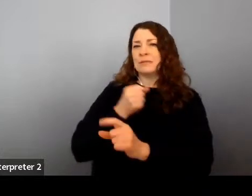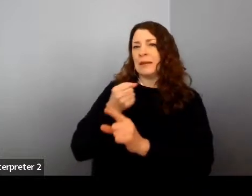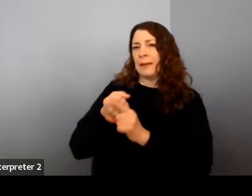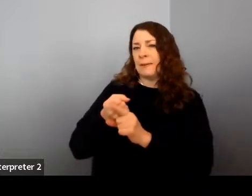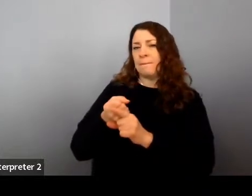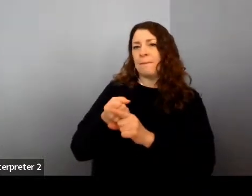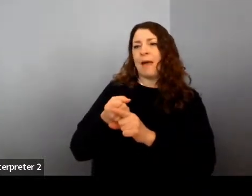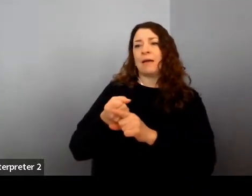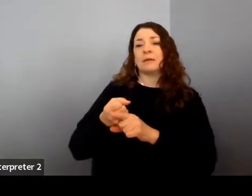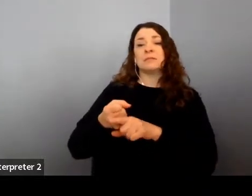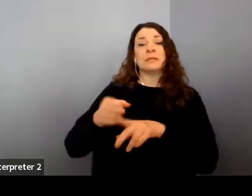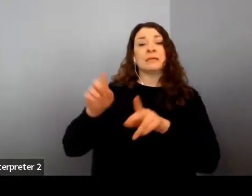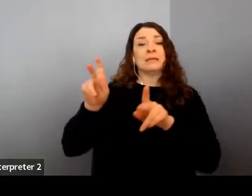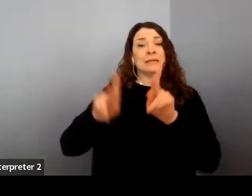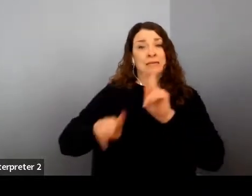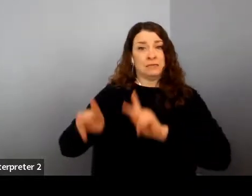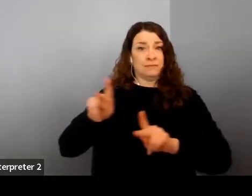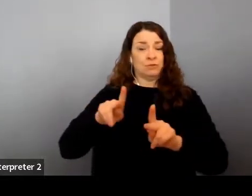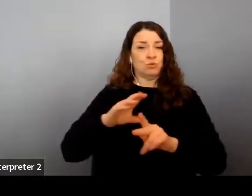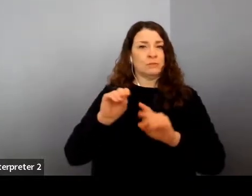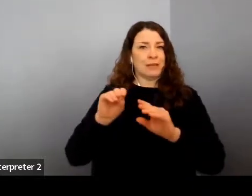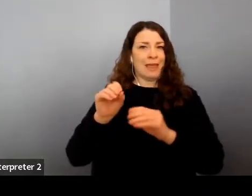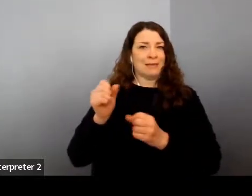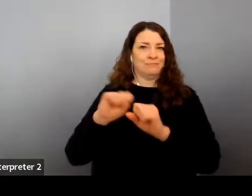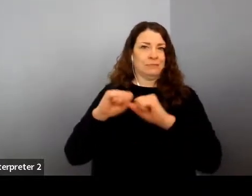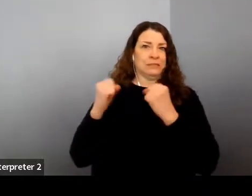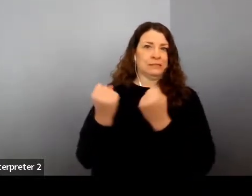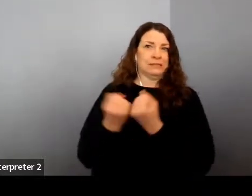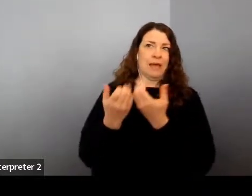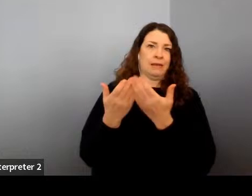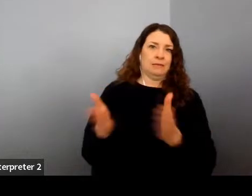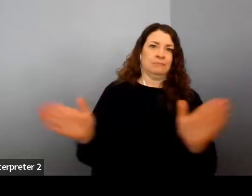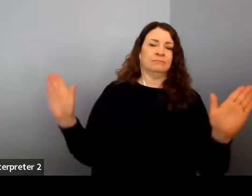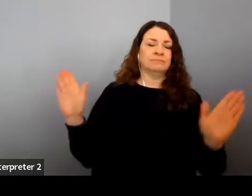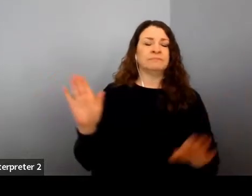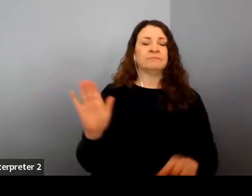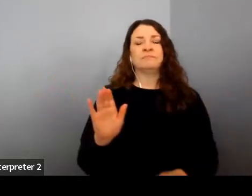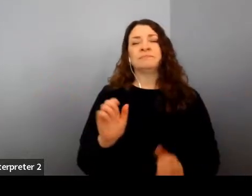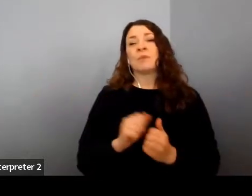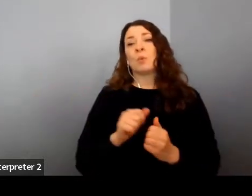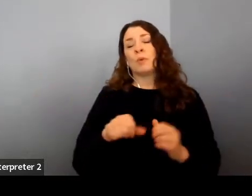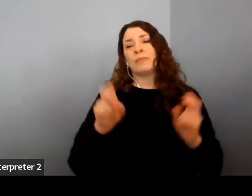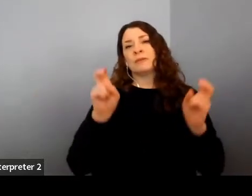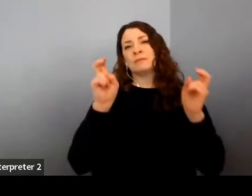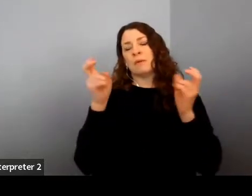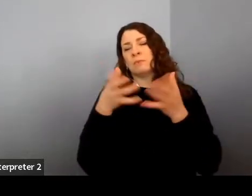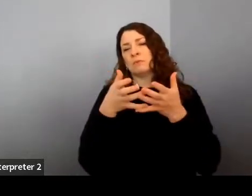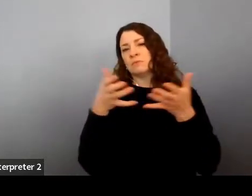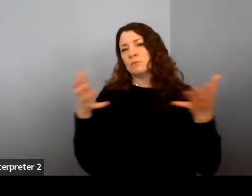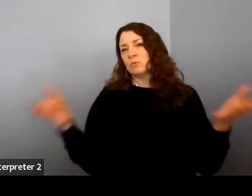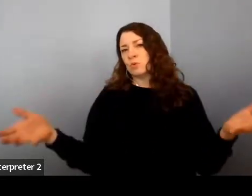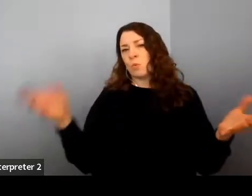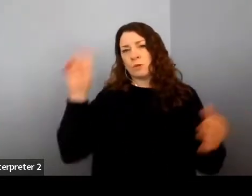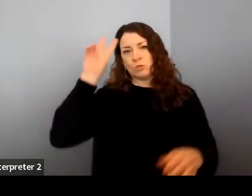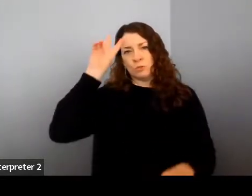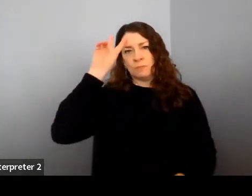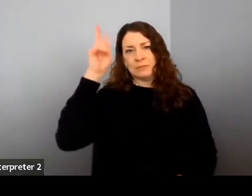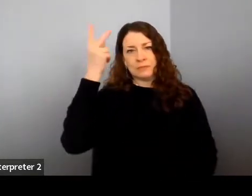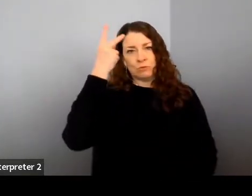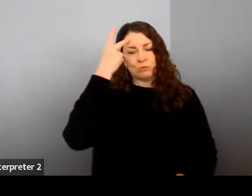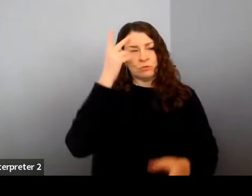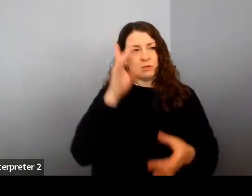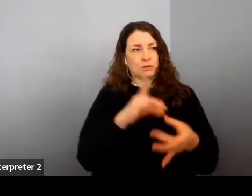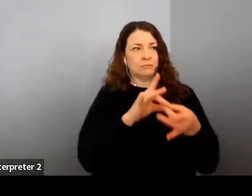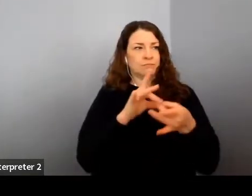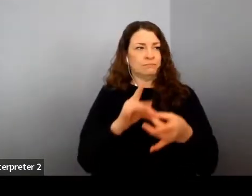society as a whole? Yeah, you know, and with this topic, I feel like there's so much misunderstanding around the